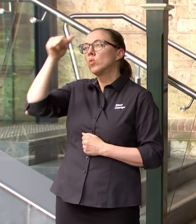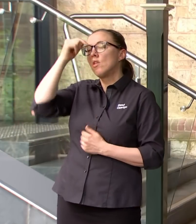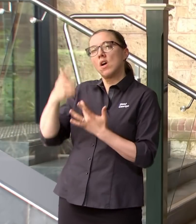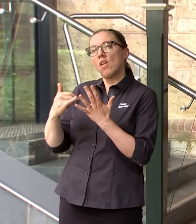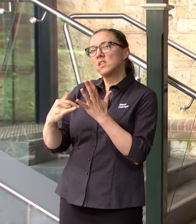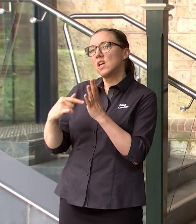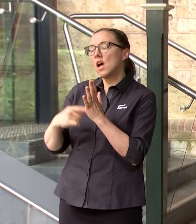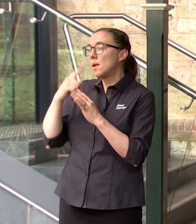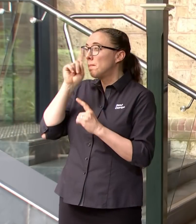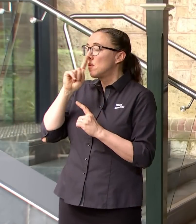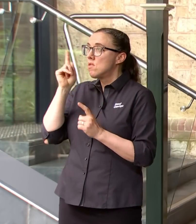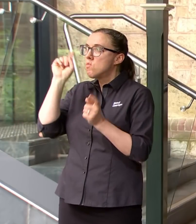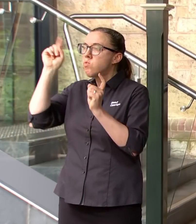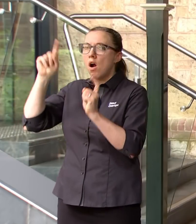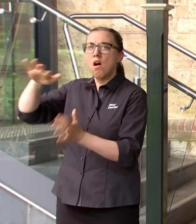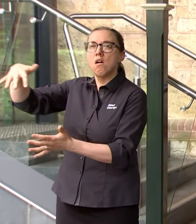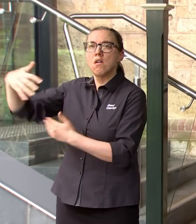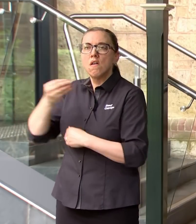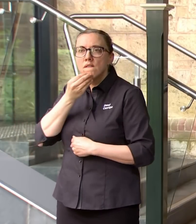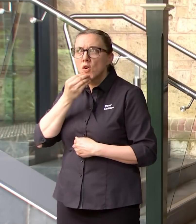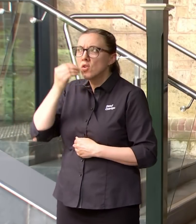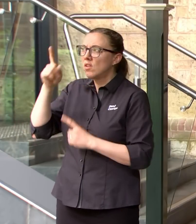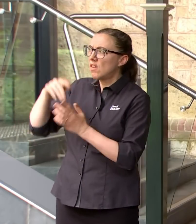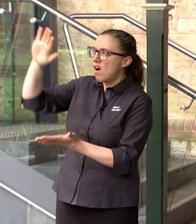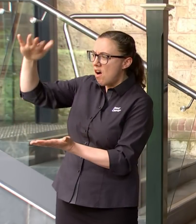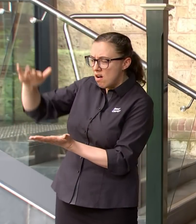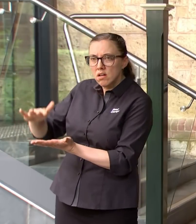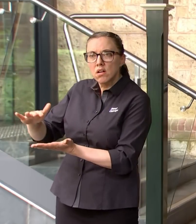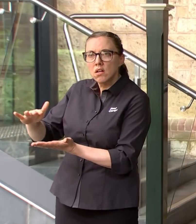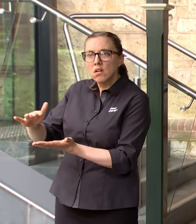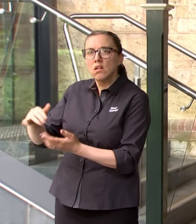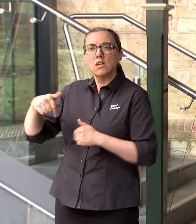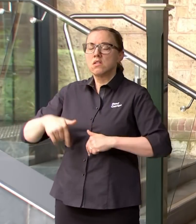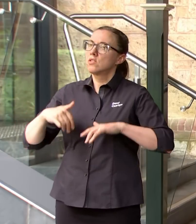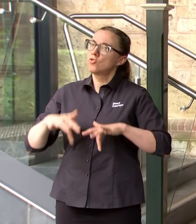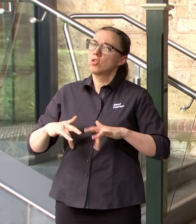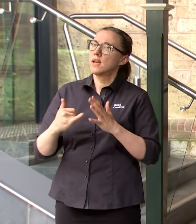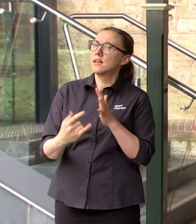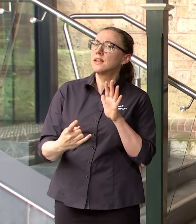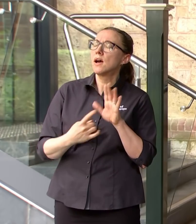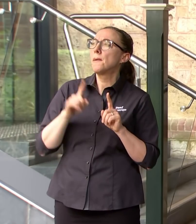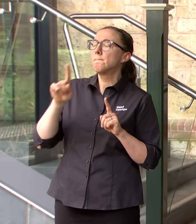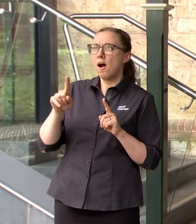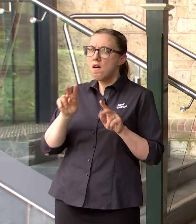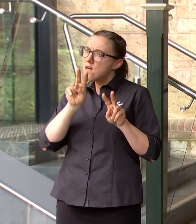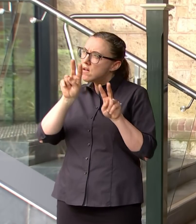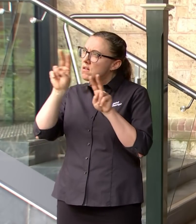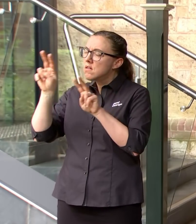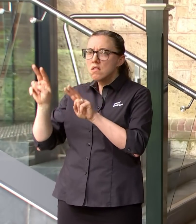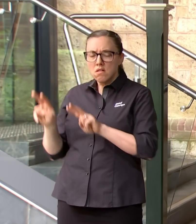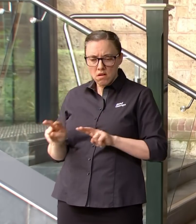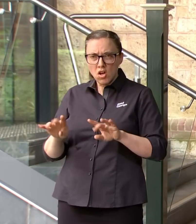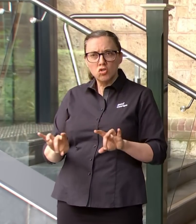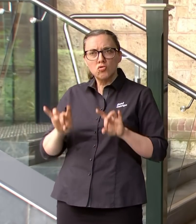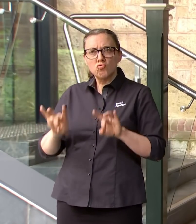Australia at the moment but we want to stay ahead of the game. We are concerned that as more and more people across the country become infected